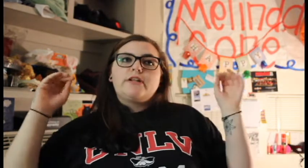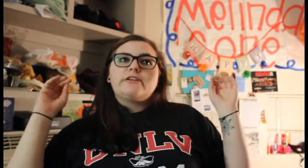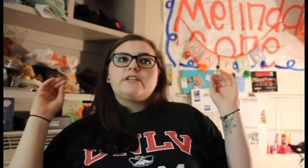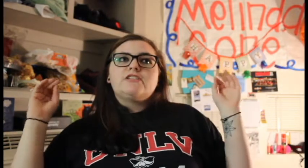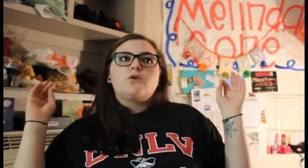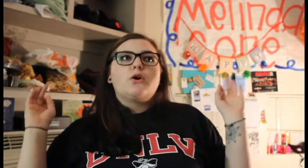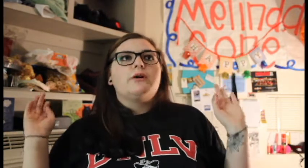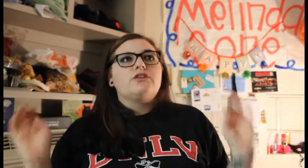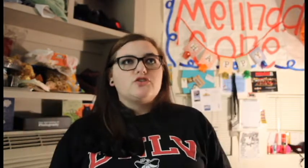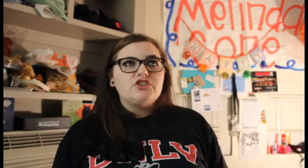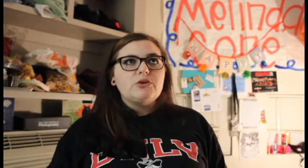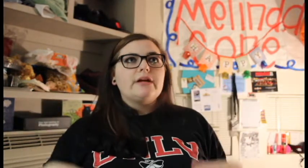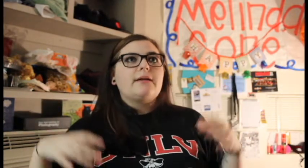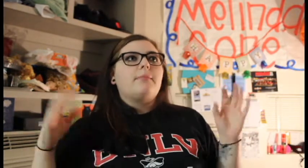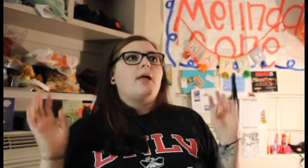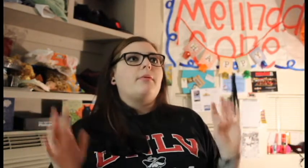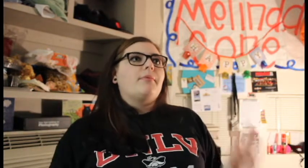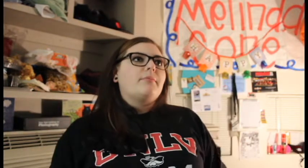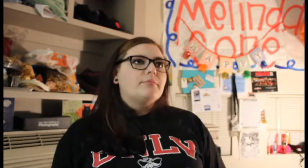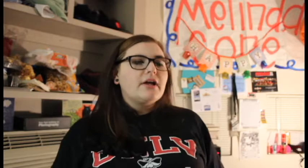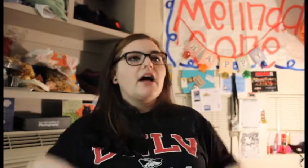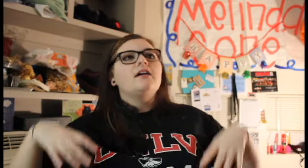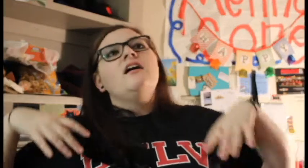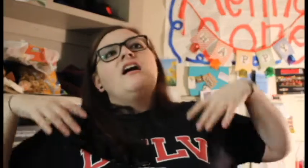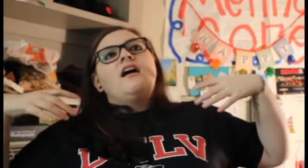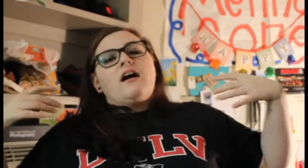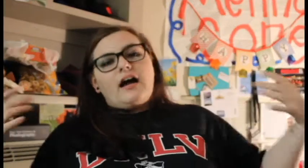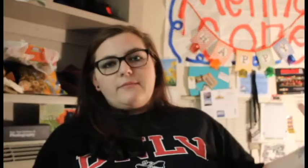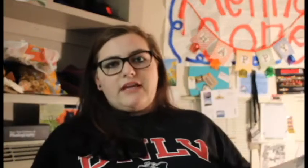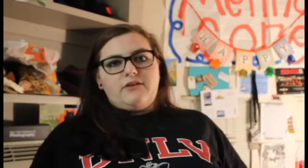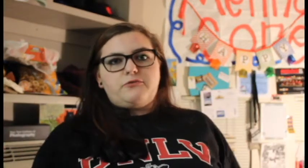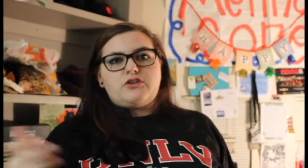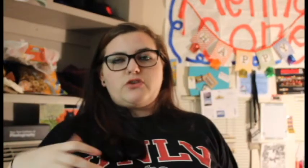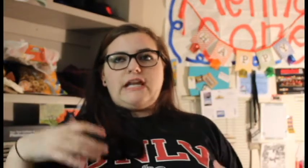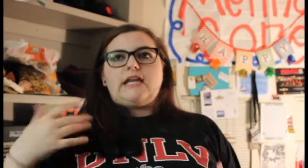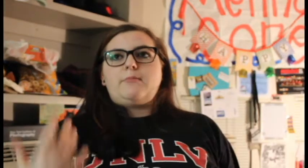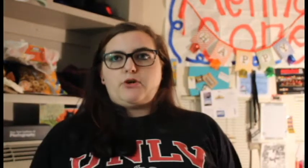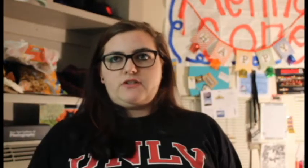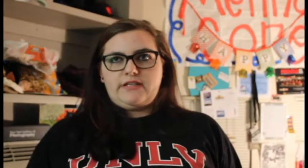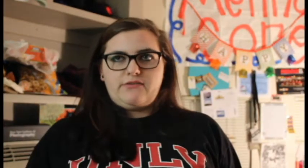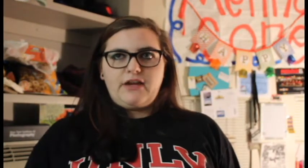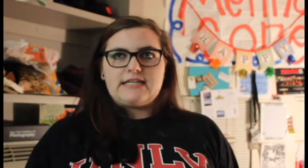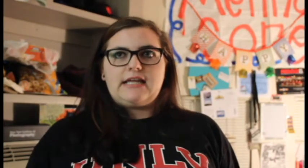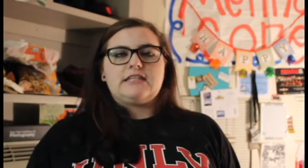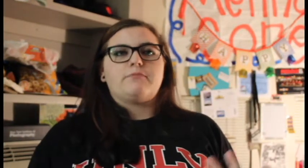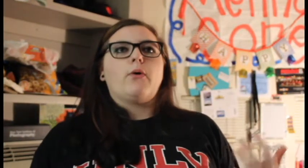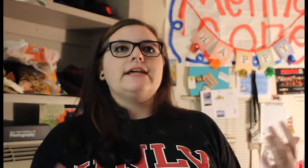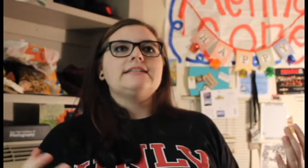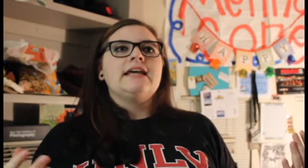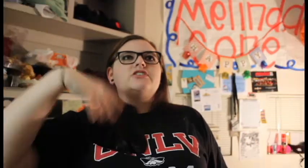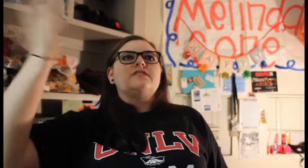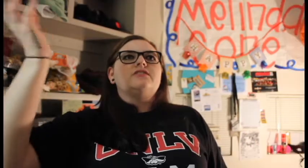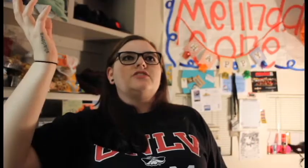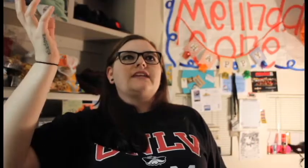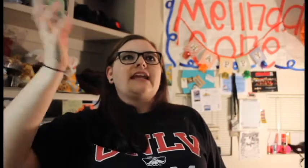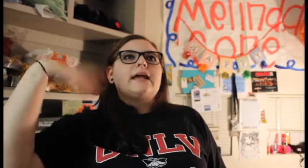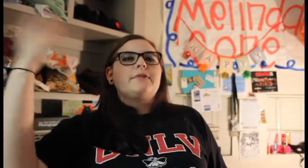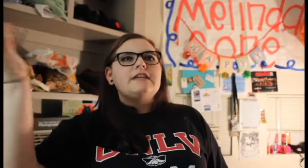clearly don't know what you're doing. Blah blah blah blah blah. I'm getting frustrated and personally offended at this point. She's like can I please